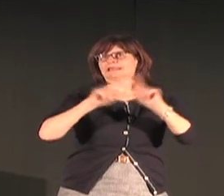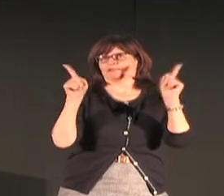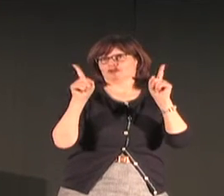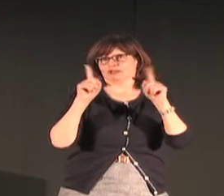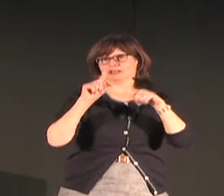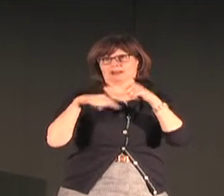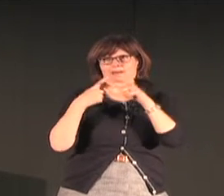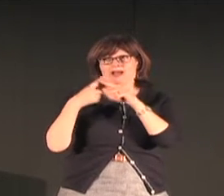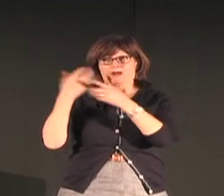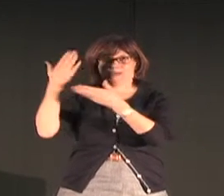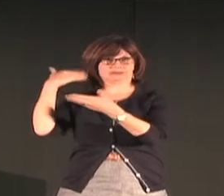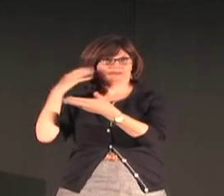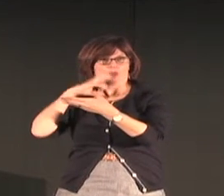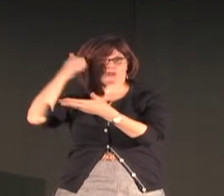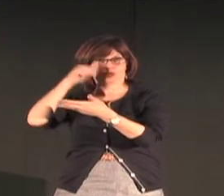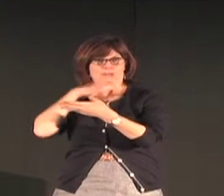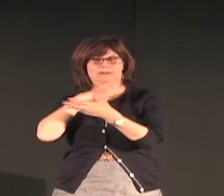It is the youngest child of a second generation.